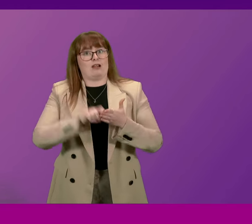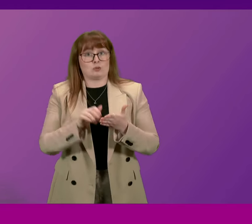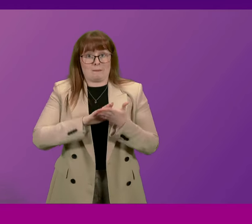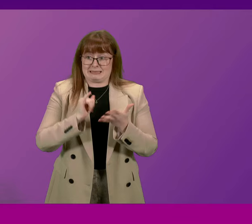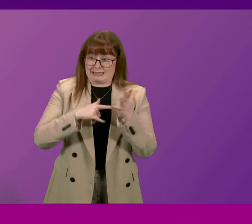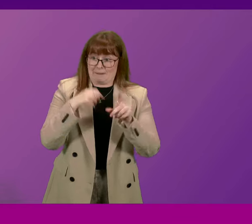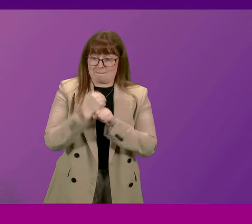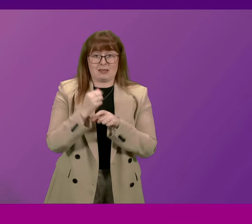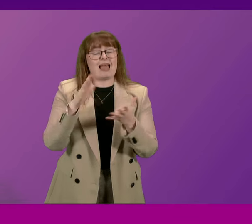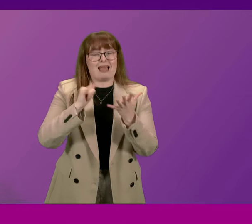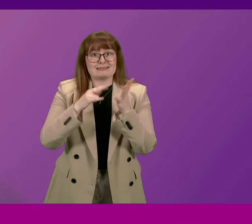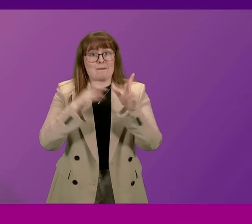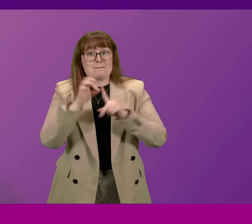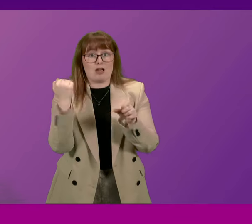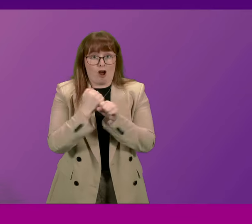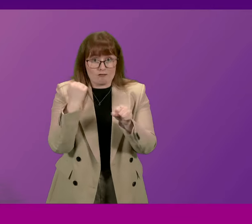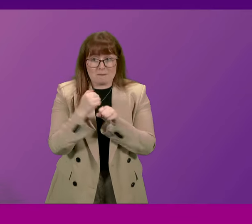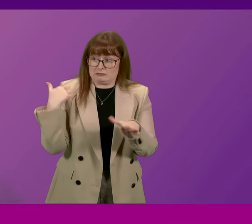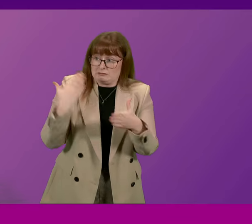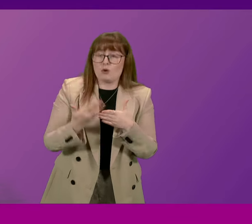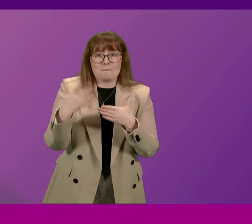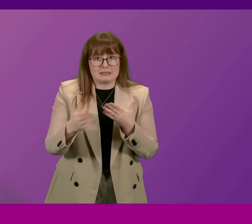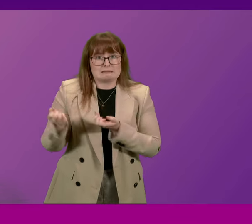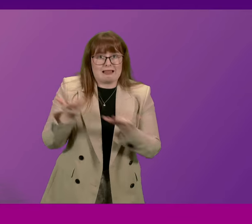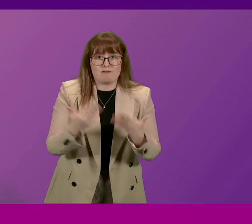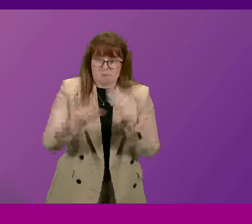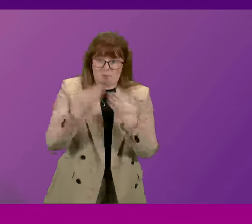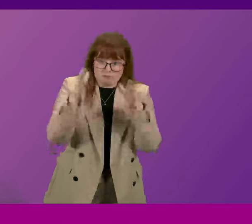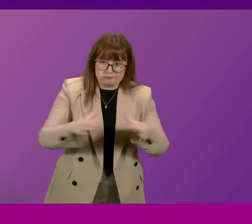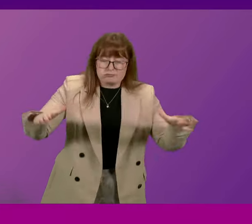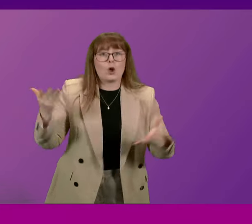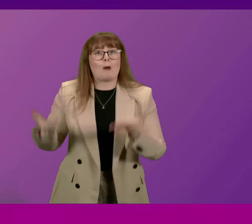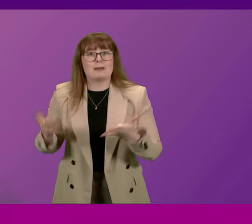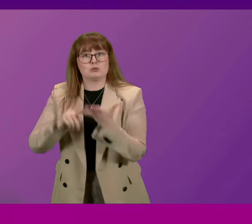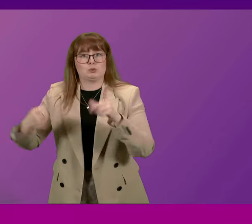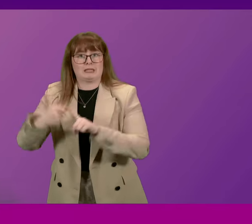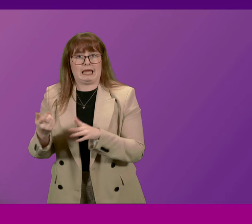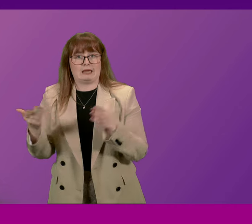this Government, we've delivered more growth per head than in the rest of the United Kingdom.